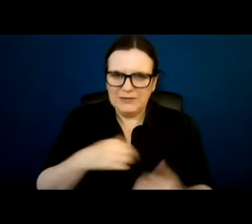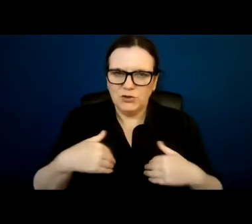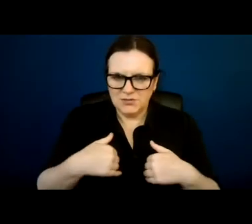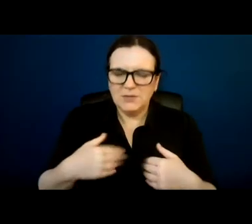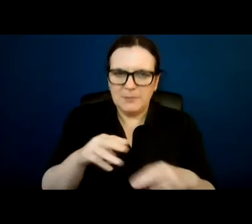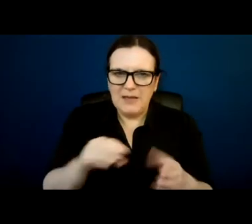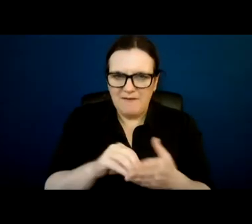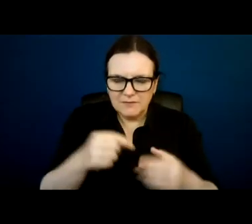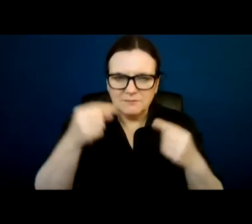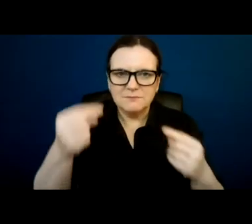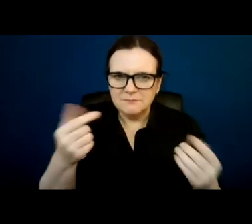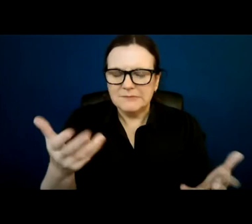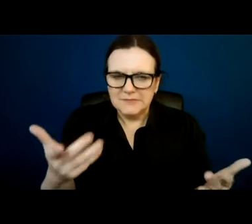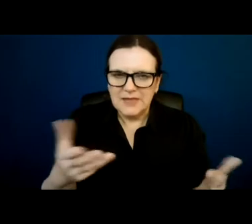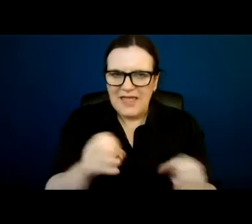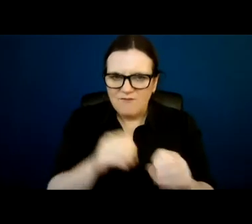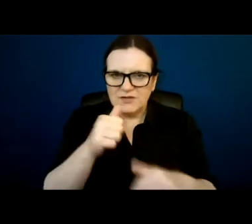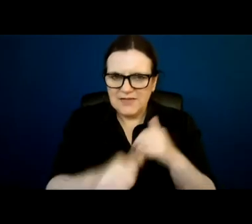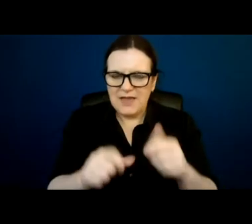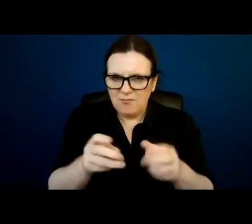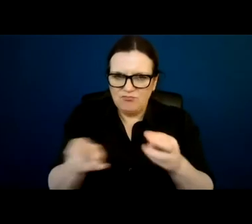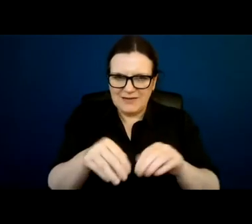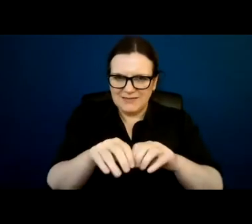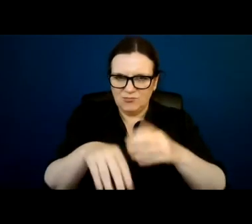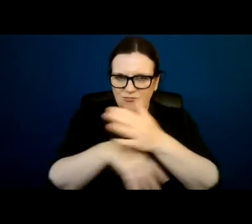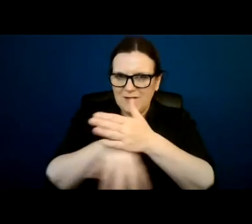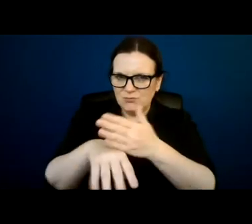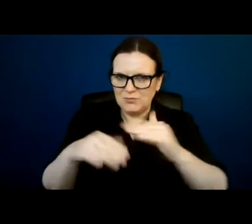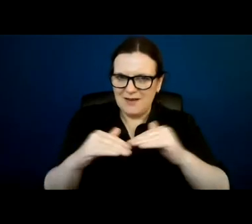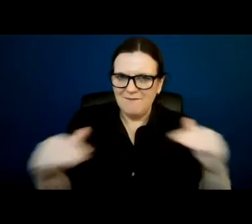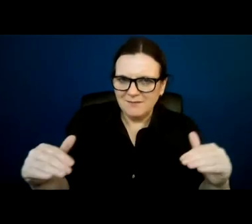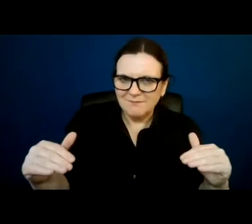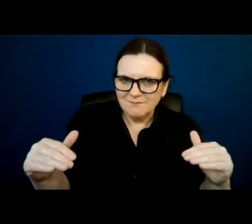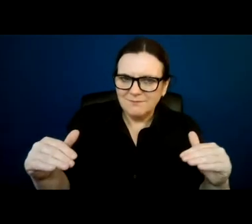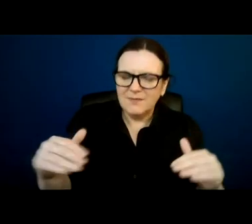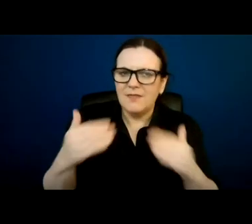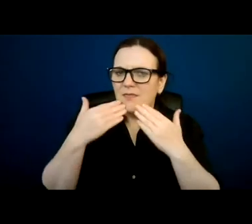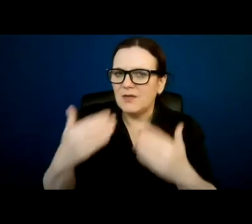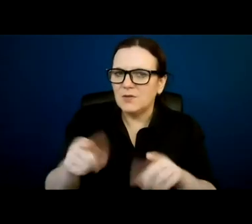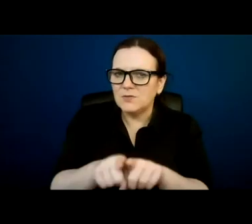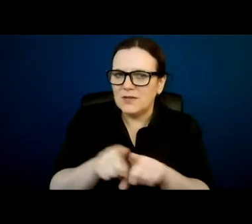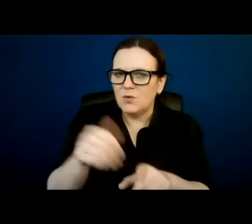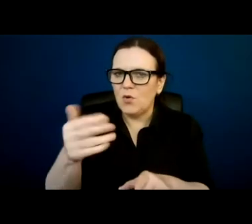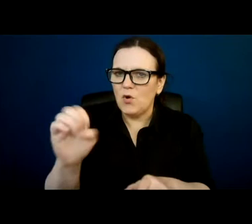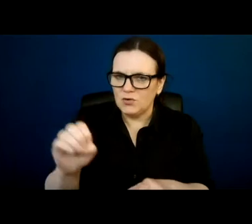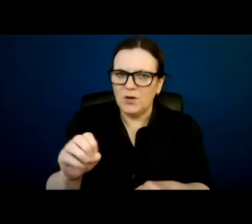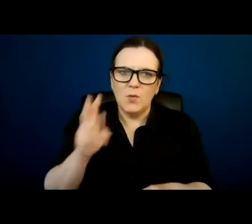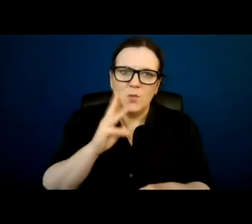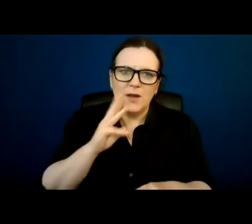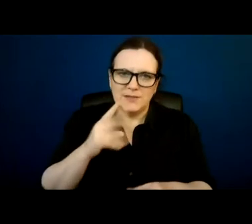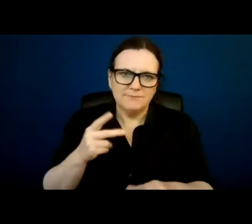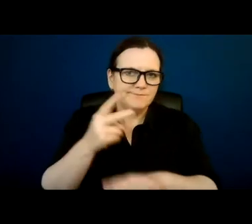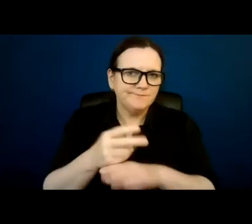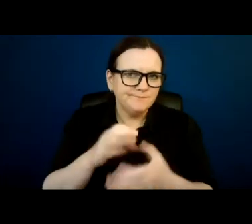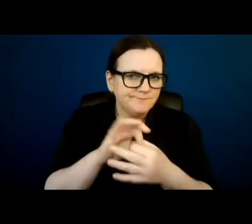with on a day to day and practical level. And thank you also to Anya for so willingly jumping in there to that